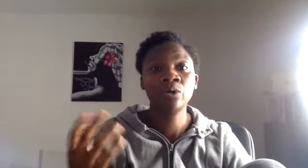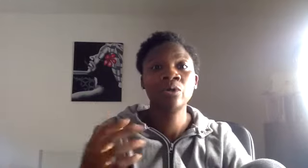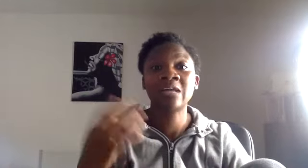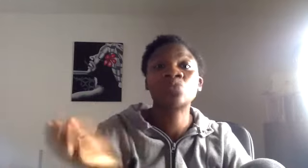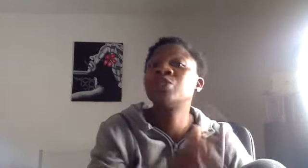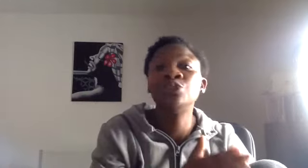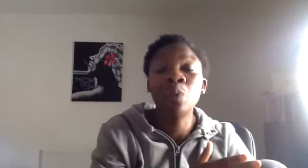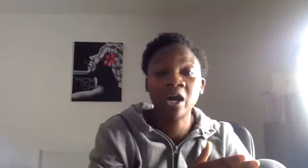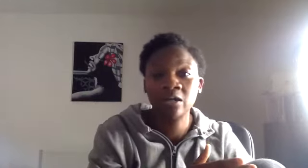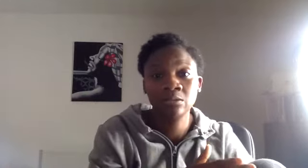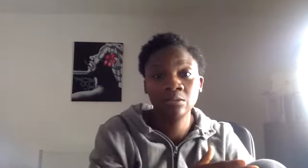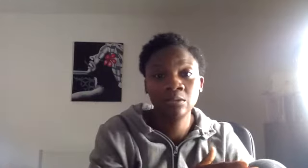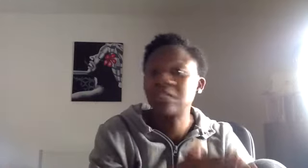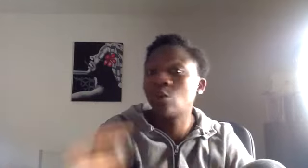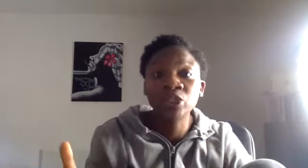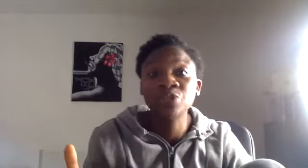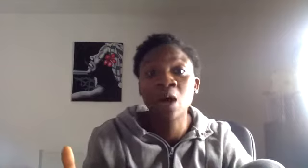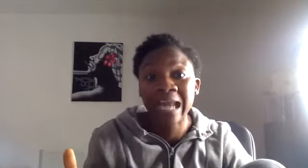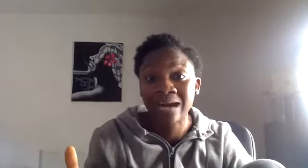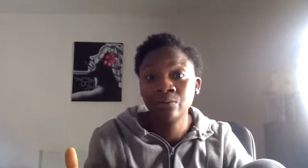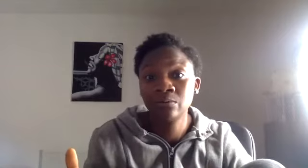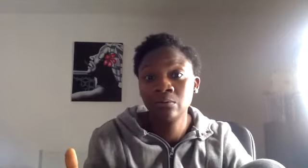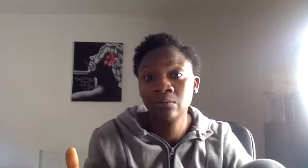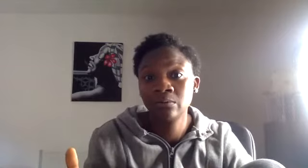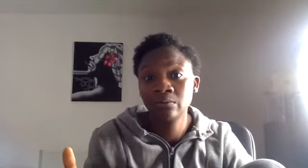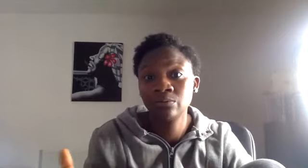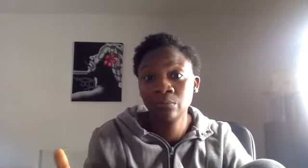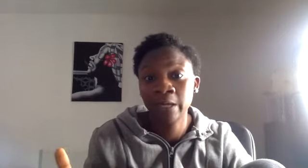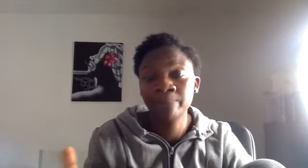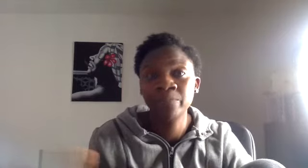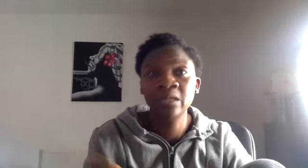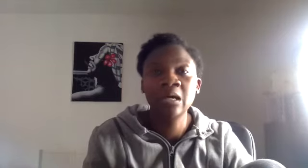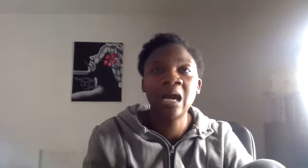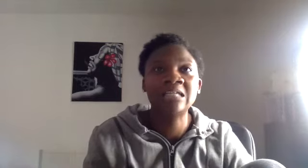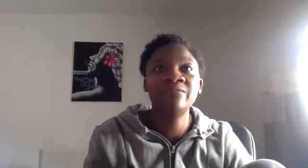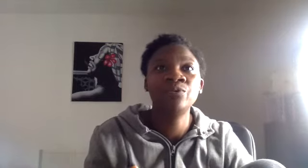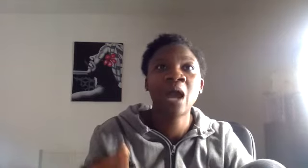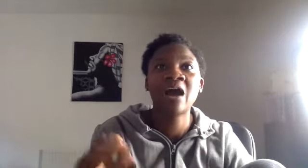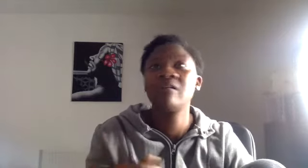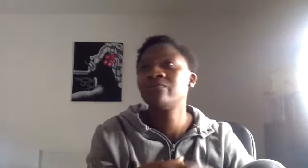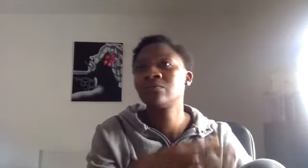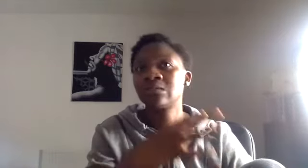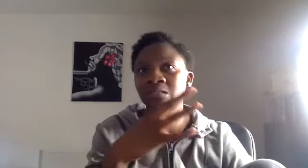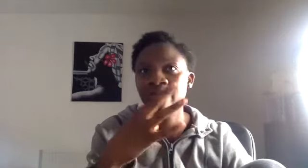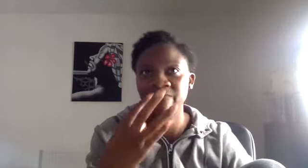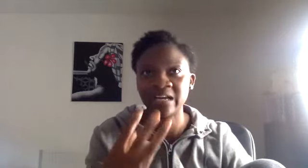that's what you were. It's not what you are now. Yeah. Right. And if you have severely,